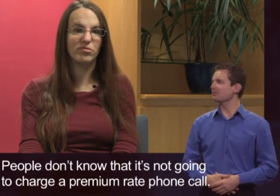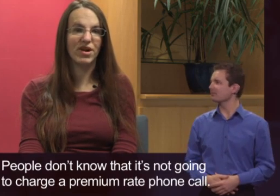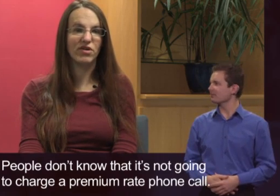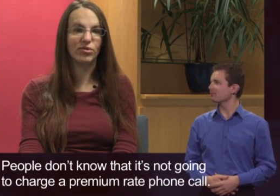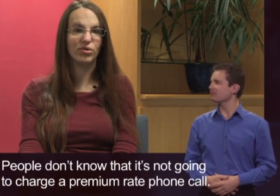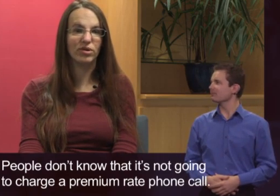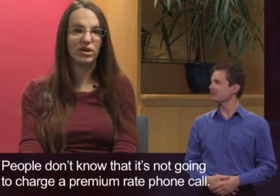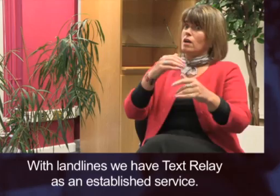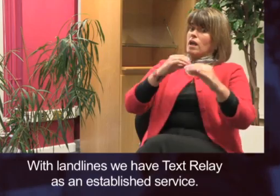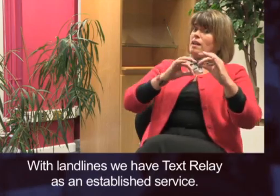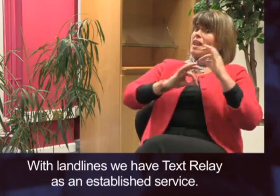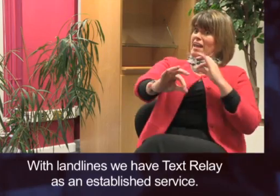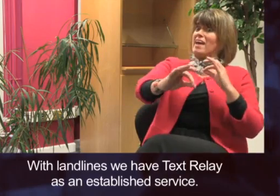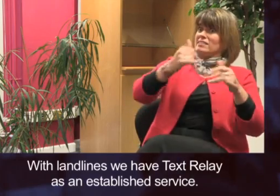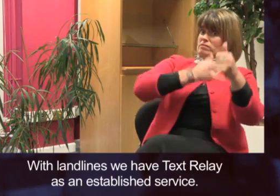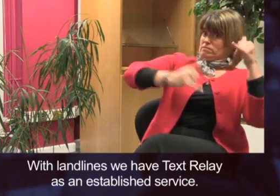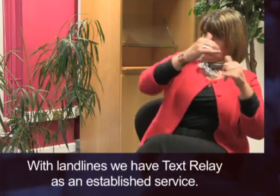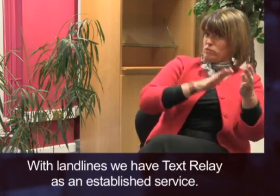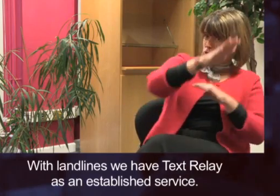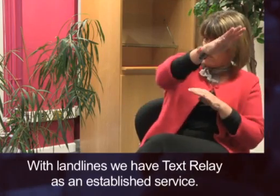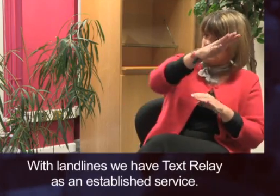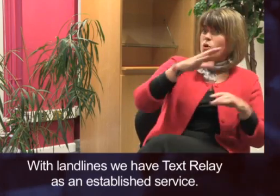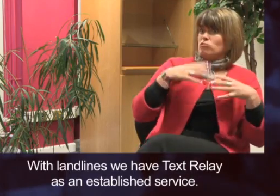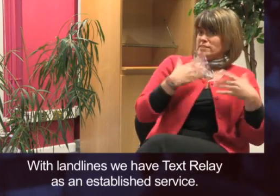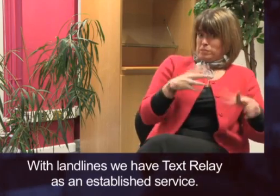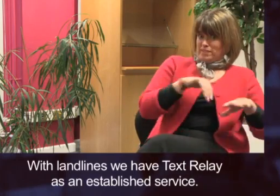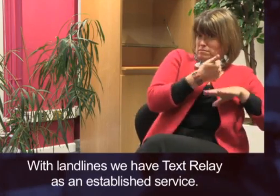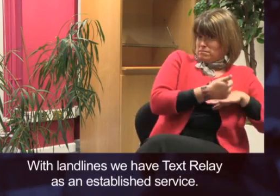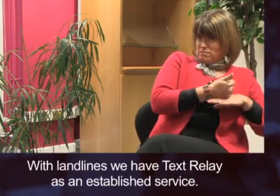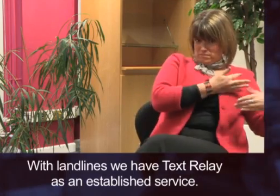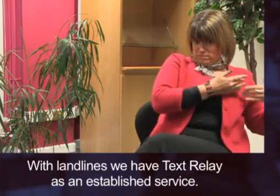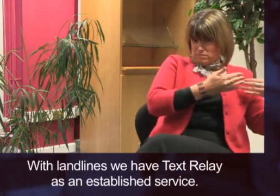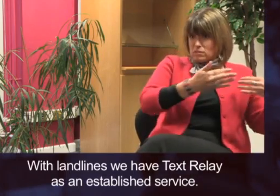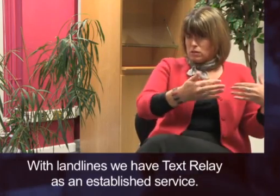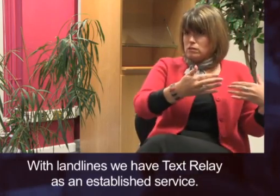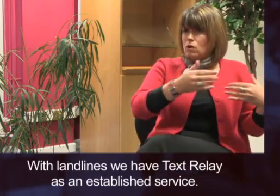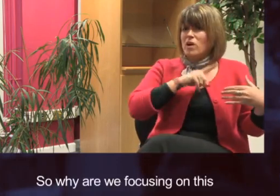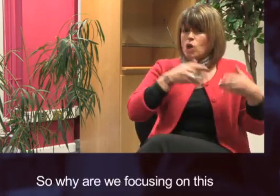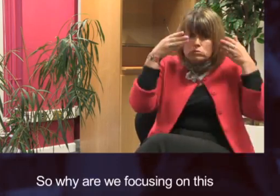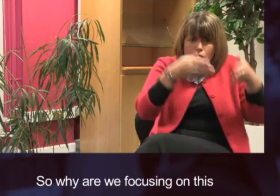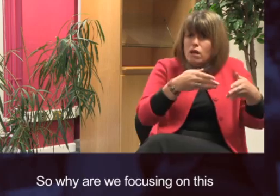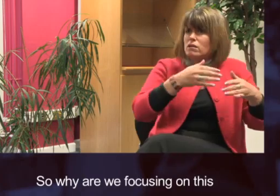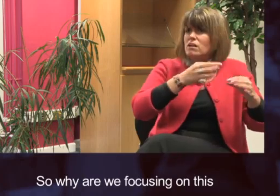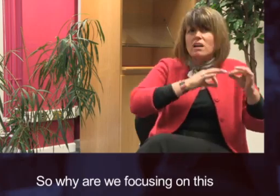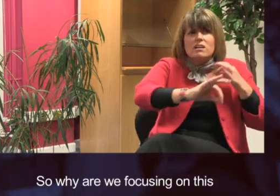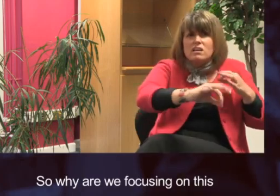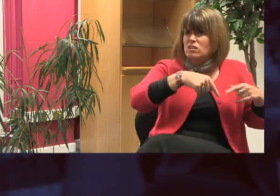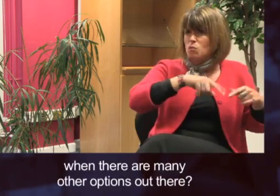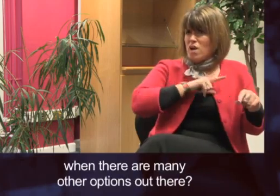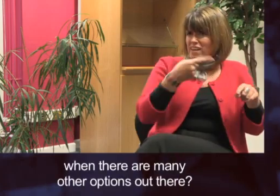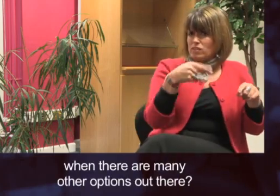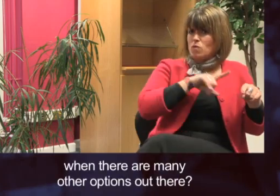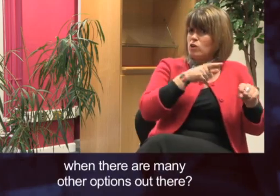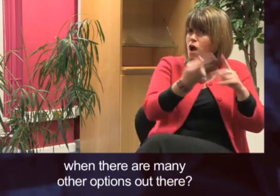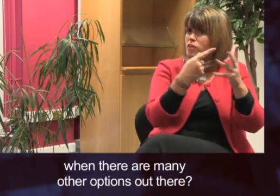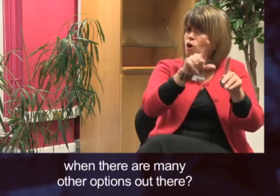a premium rate phone call. With Landlines we have Text Relay as an established service. So why are we focusing on this when